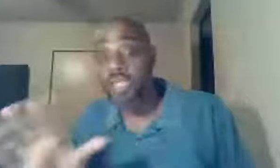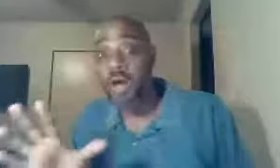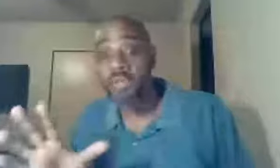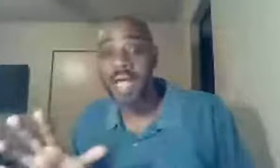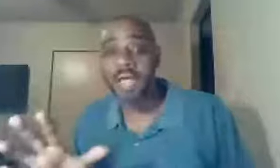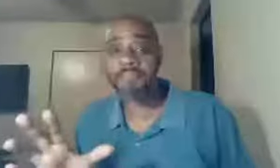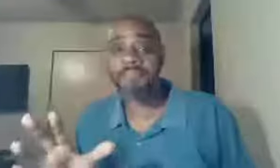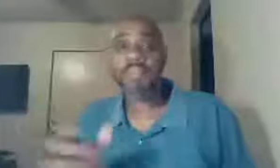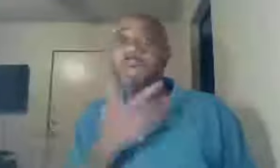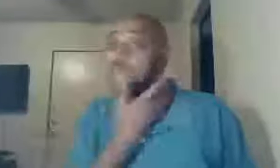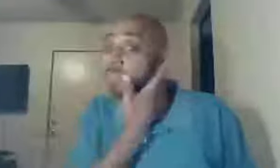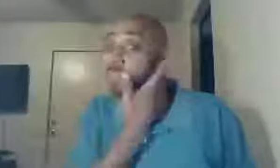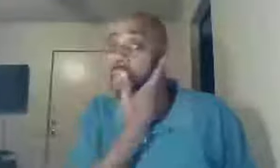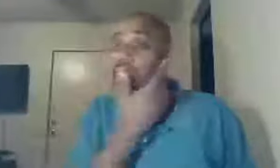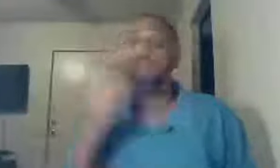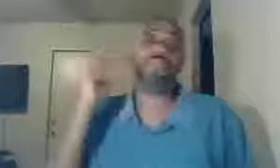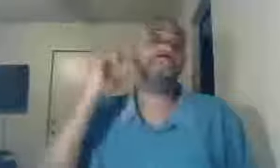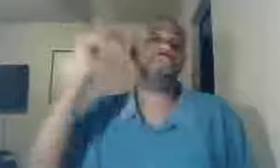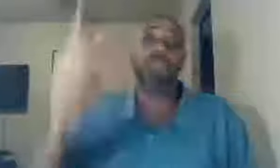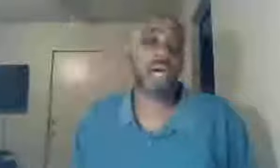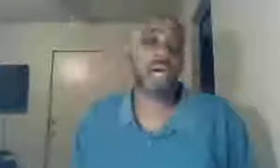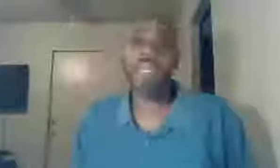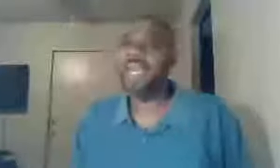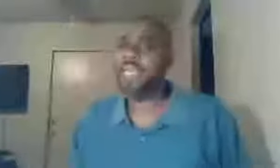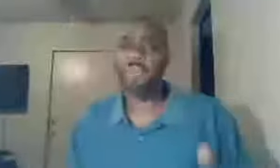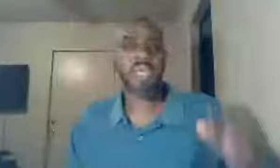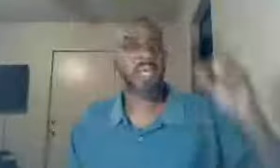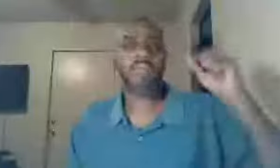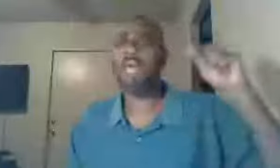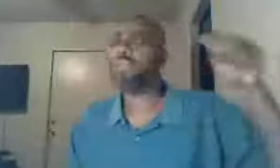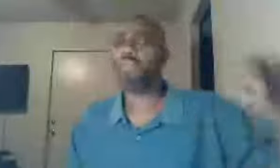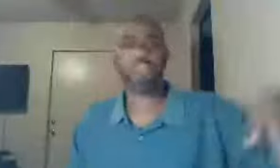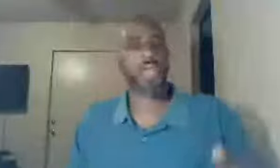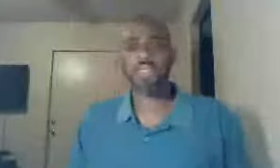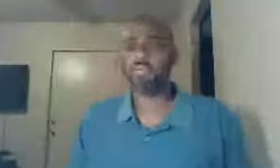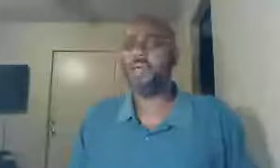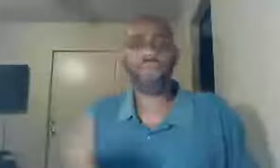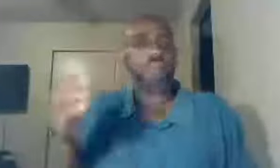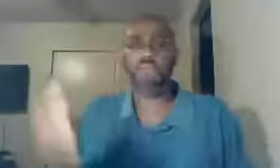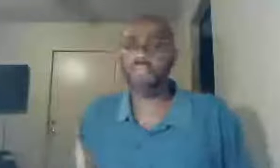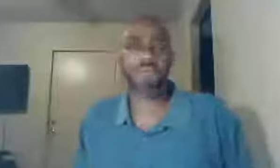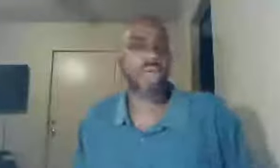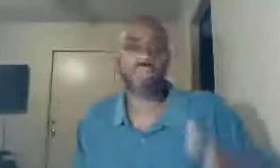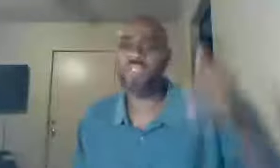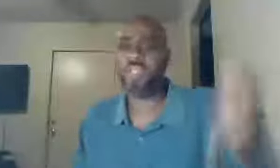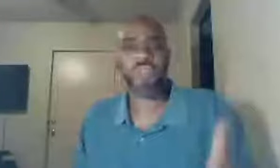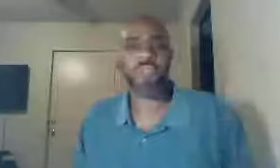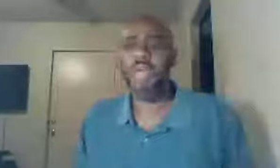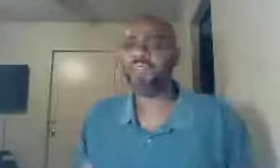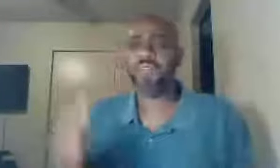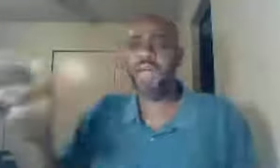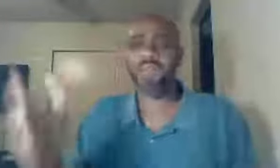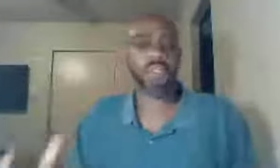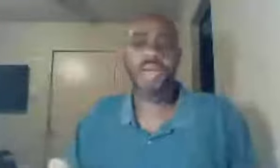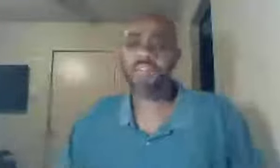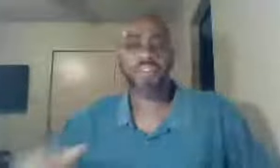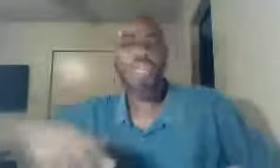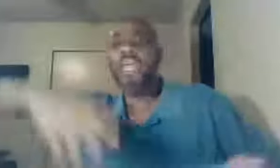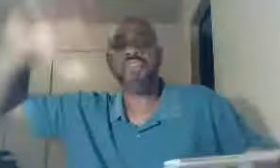long time, and people would come, and preachers would come, and they would get up, and how you both would preach your pastor, preach your pastor, this for your pastor, that for your pastor, it's